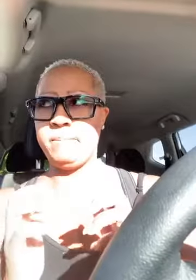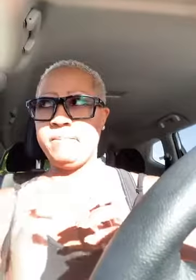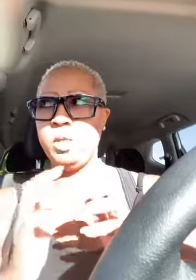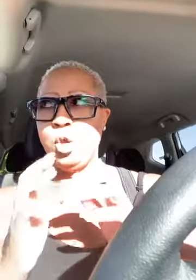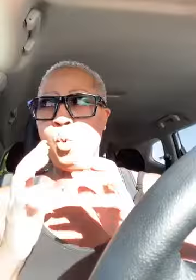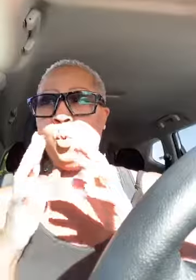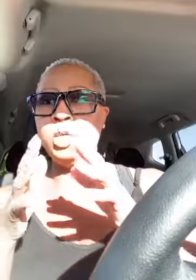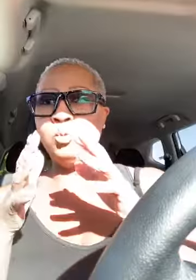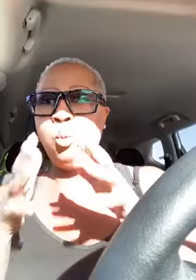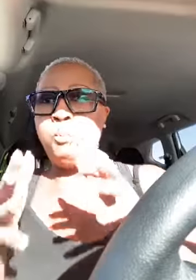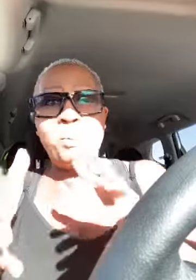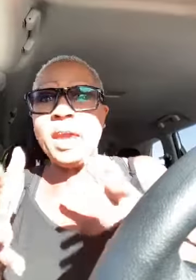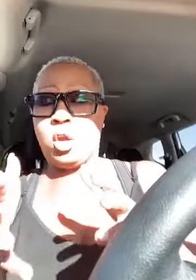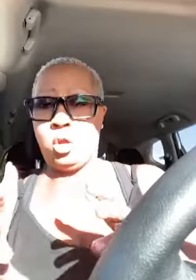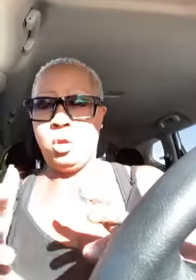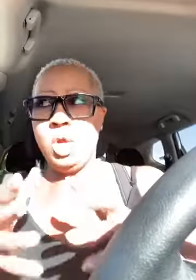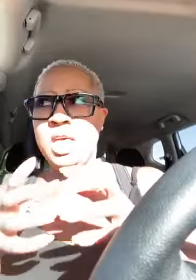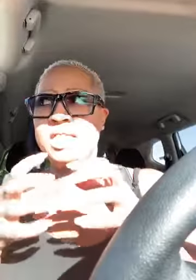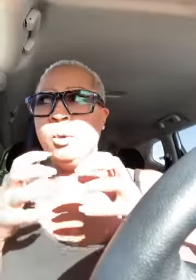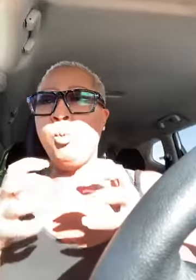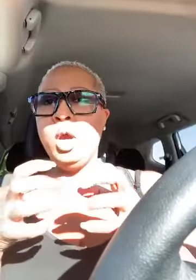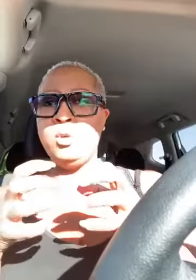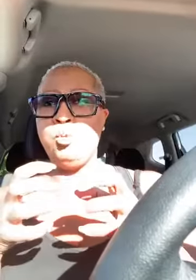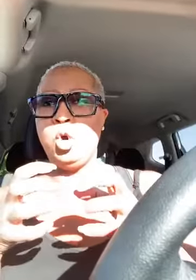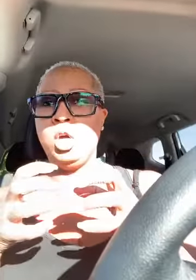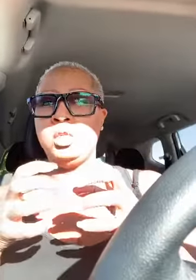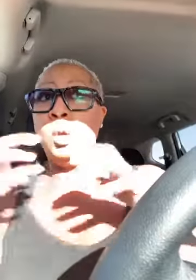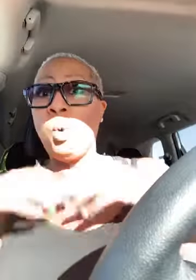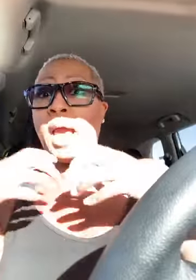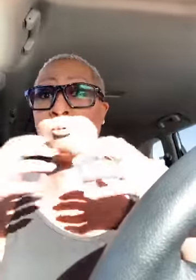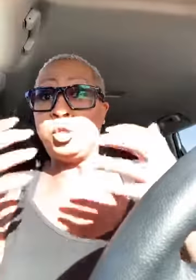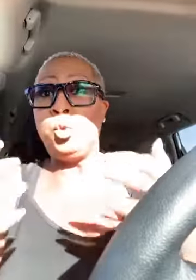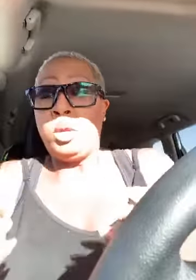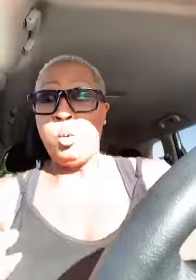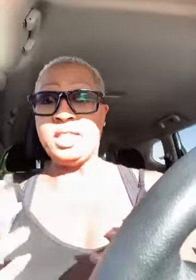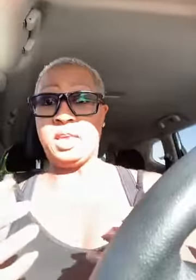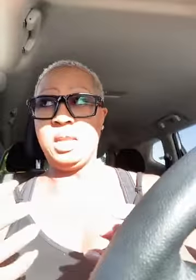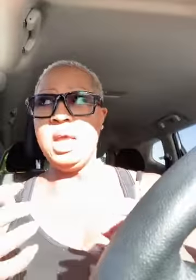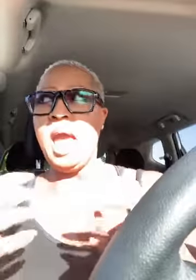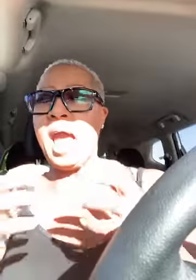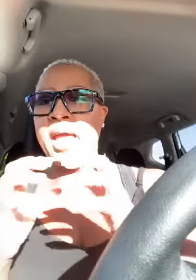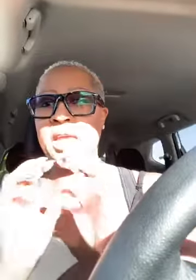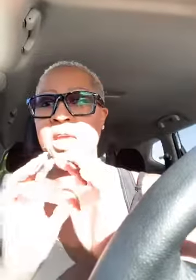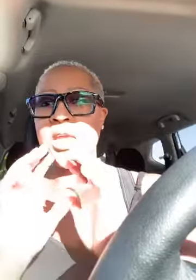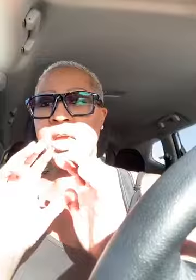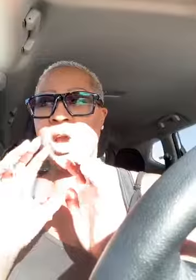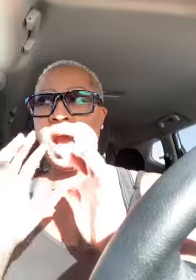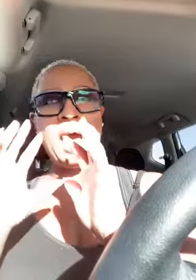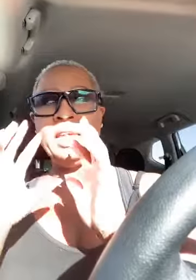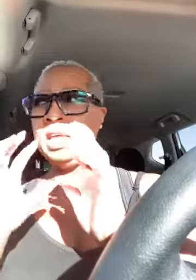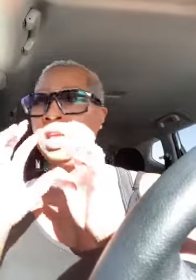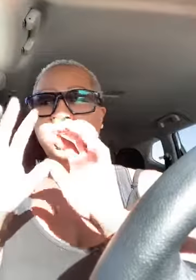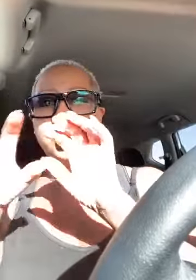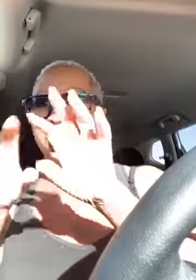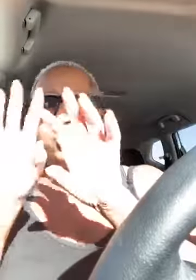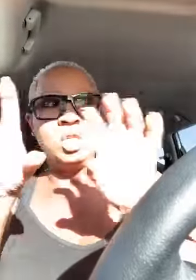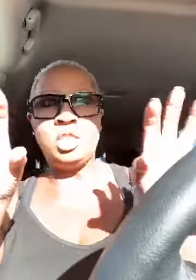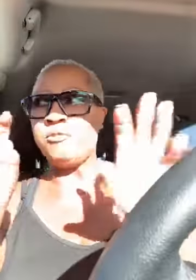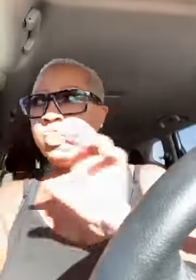was bigger than what it was than what i was doing with it and he he he just through these different